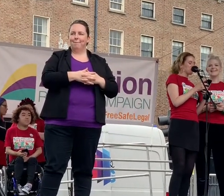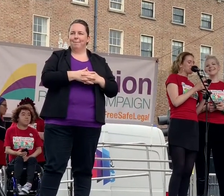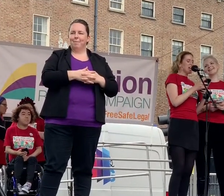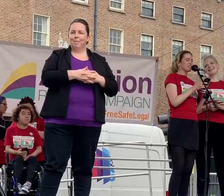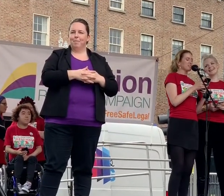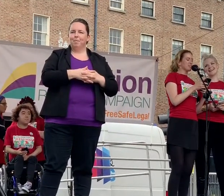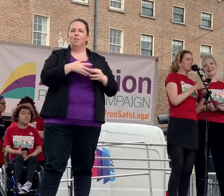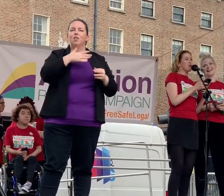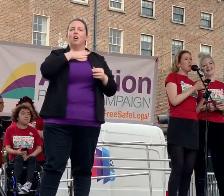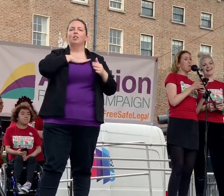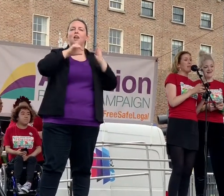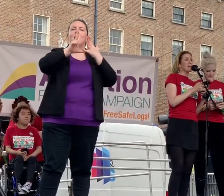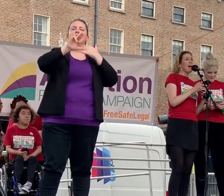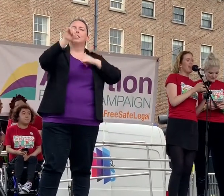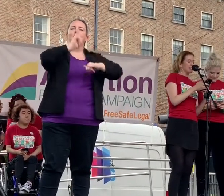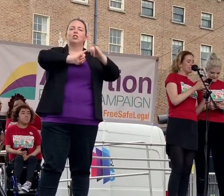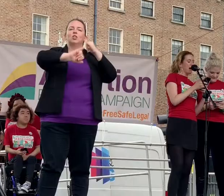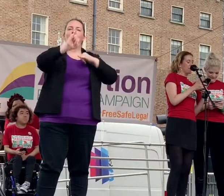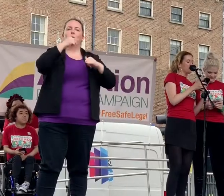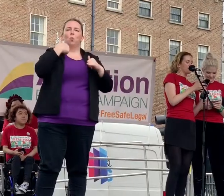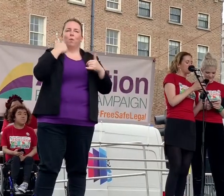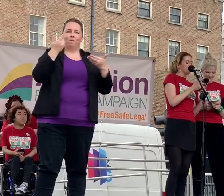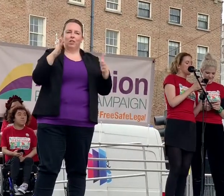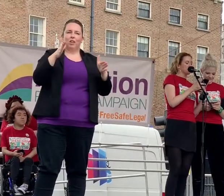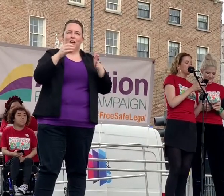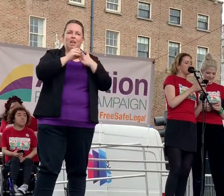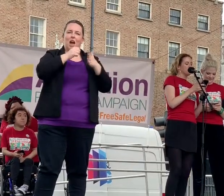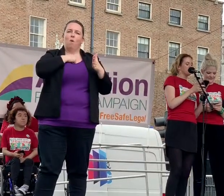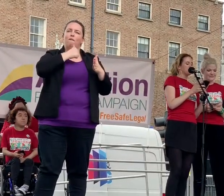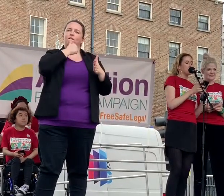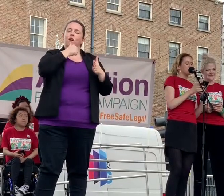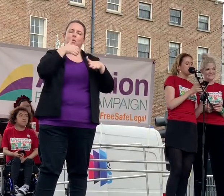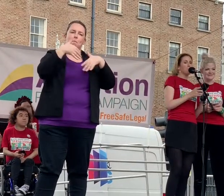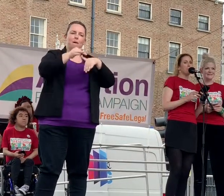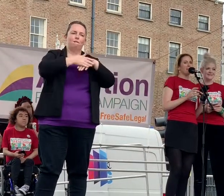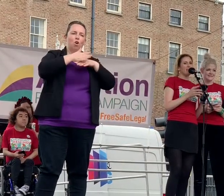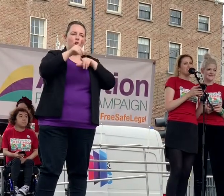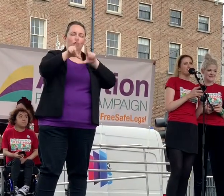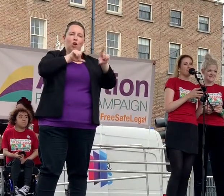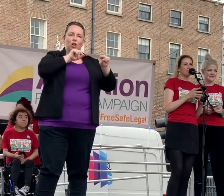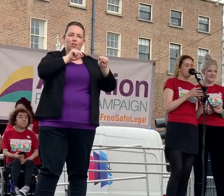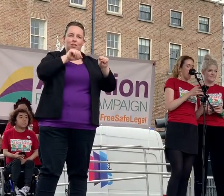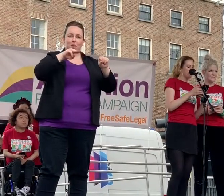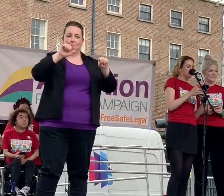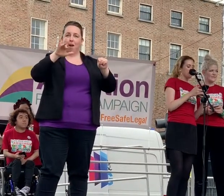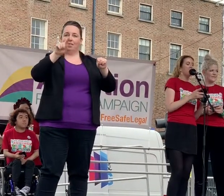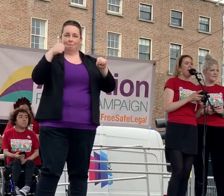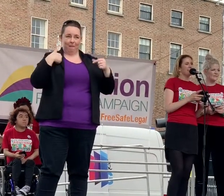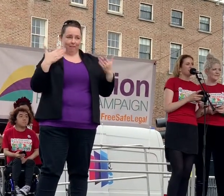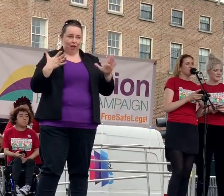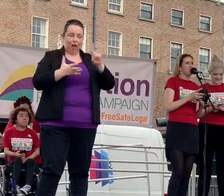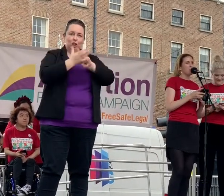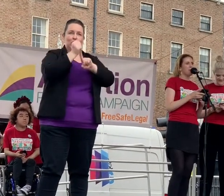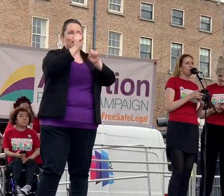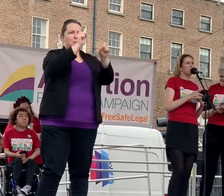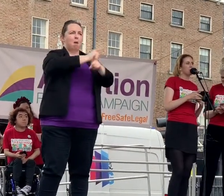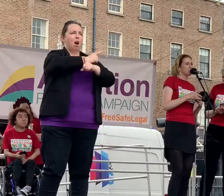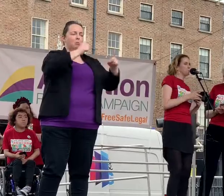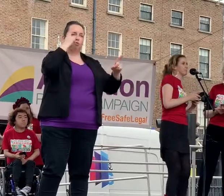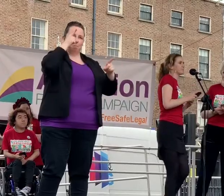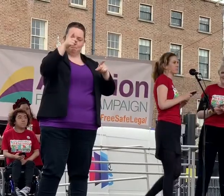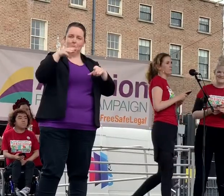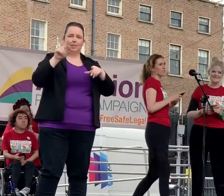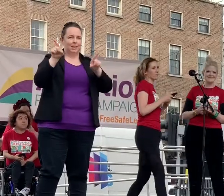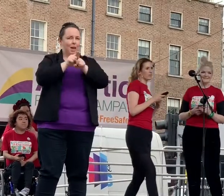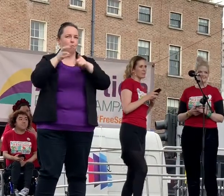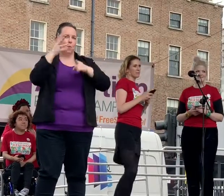Just eight years ago, we had our first March for Choice. Malta, we achieved the impossible and so will you.